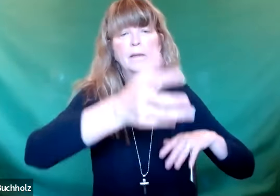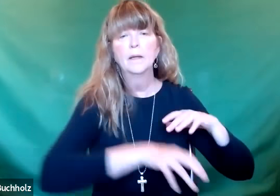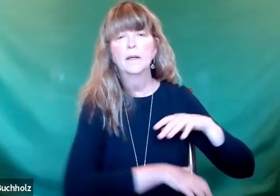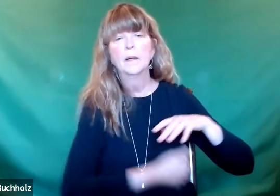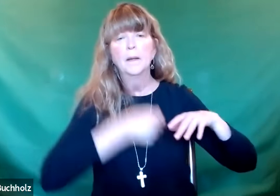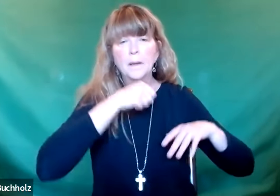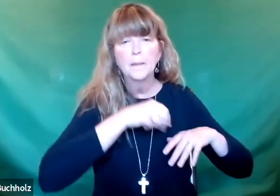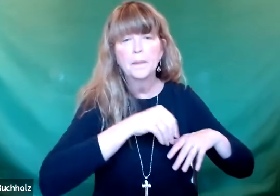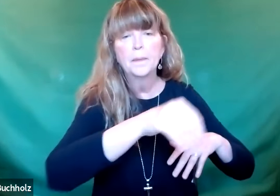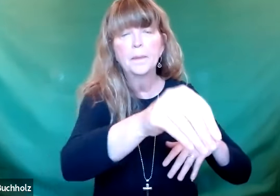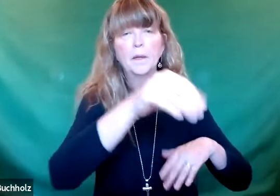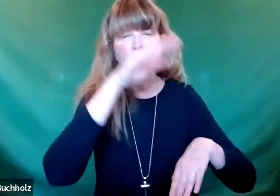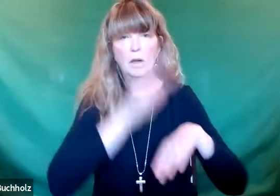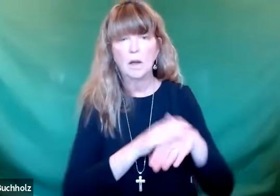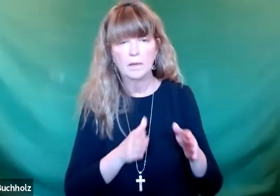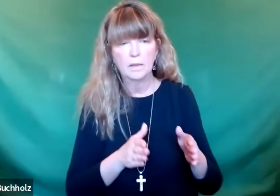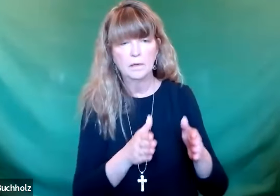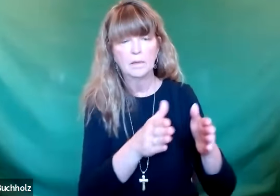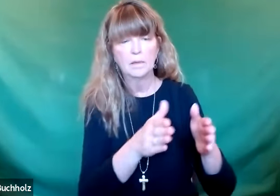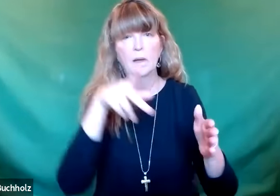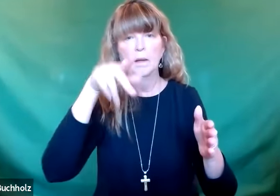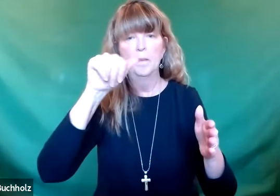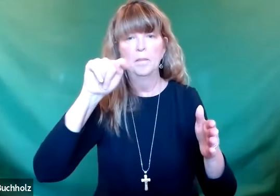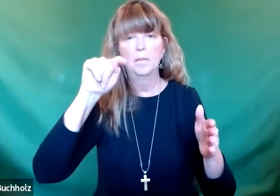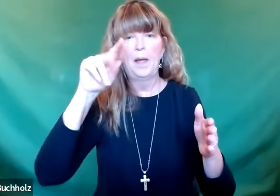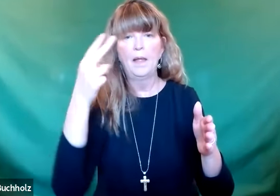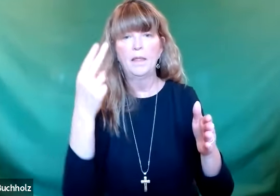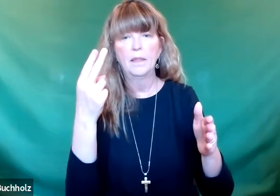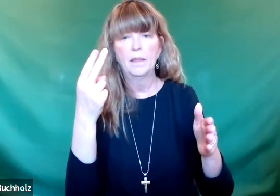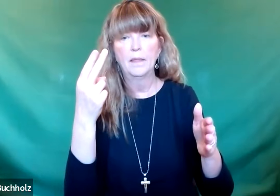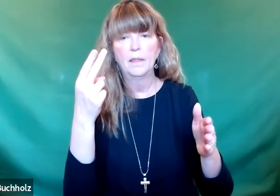And as he scattered the seeds, some fell on the path.